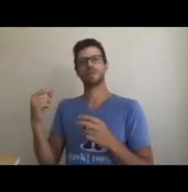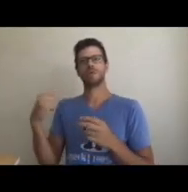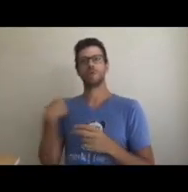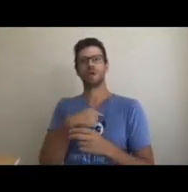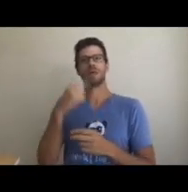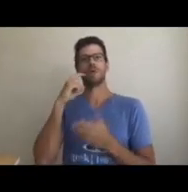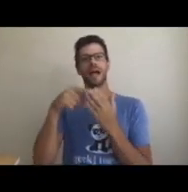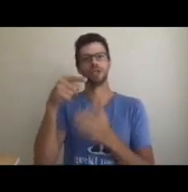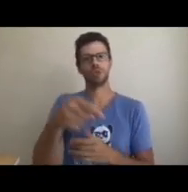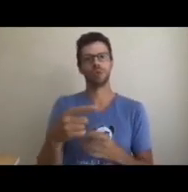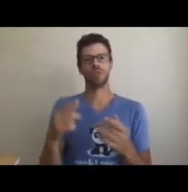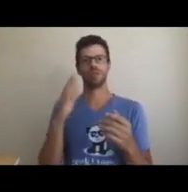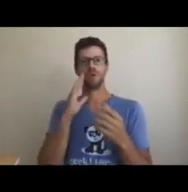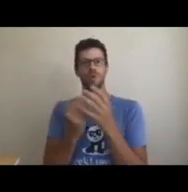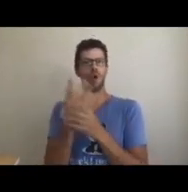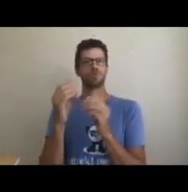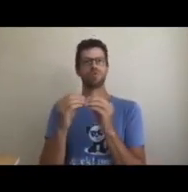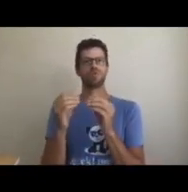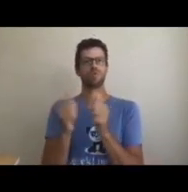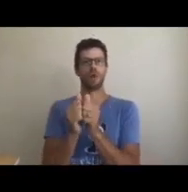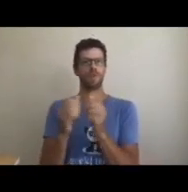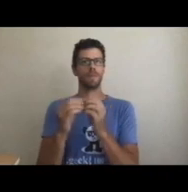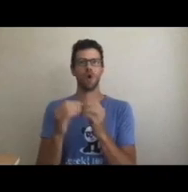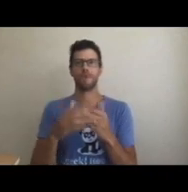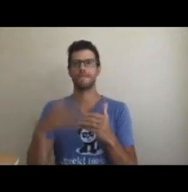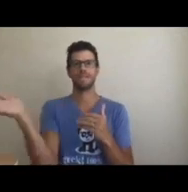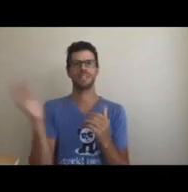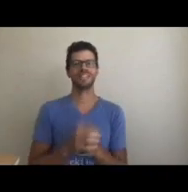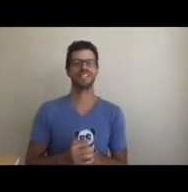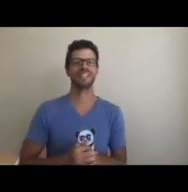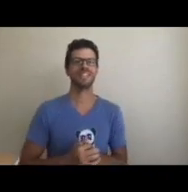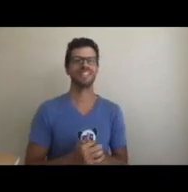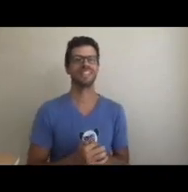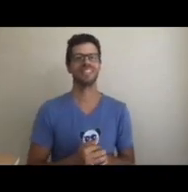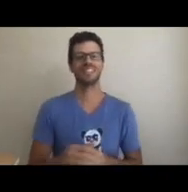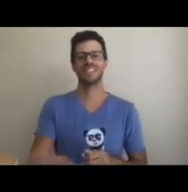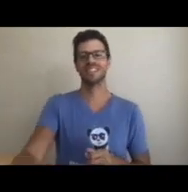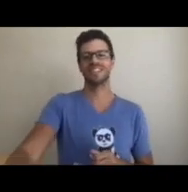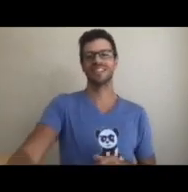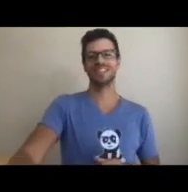more. They also will want to work with you more often because you recognize them as well.